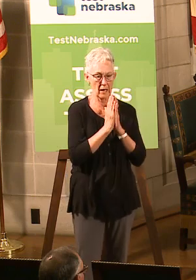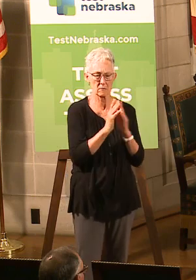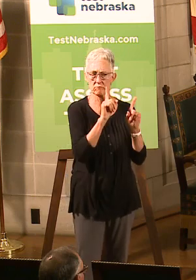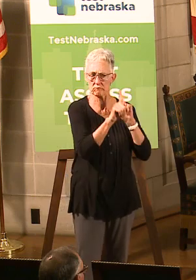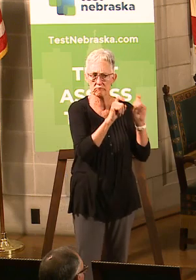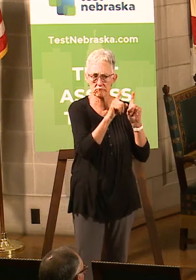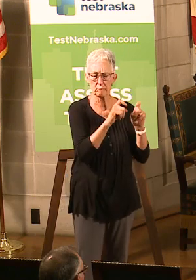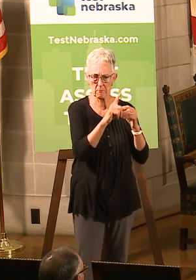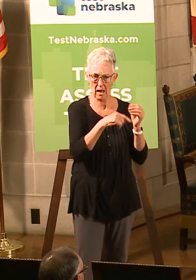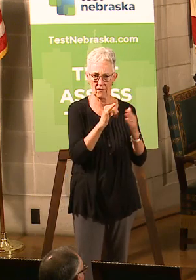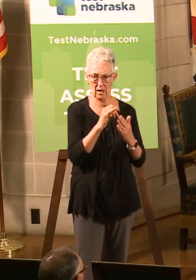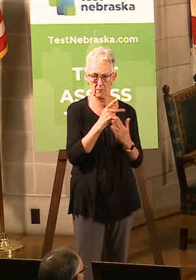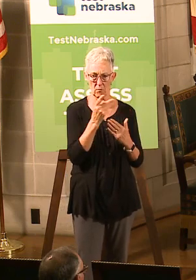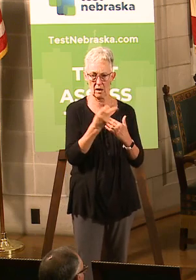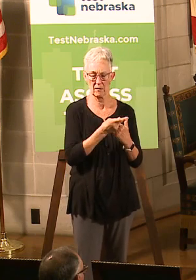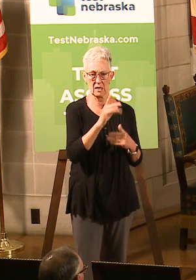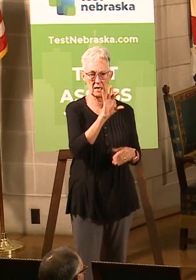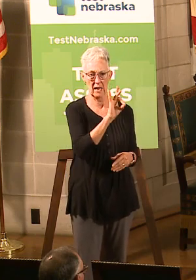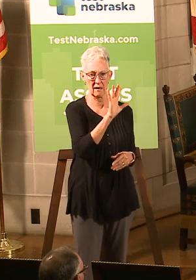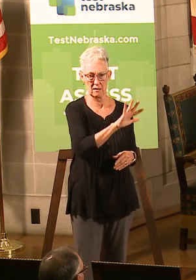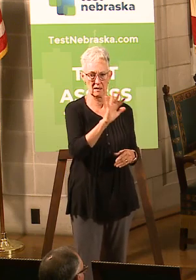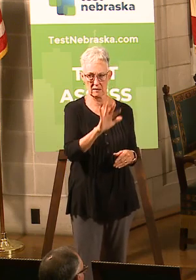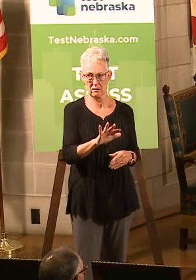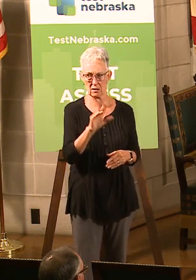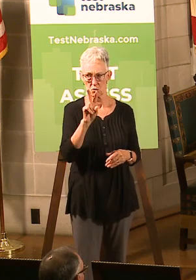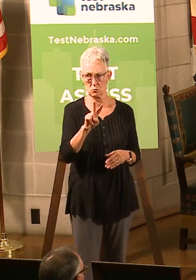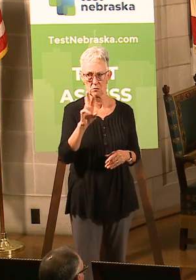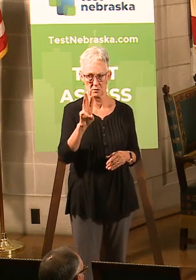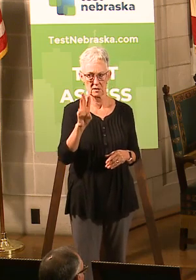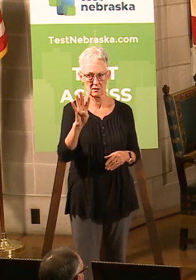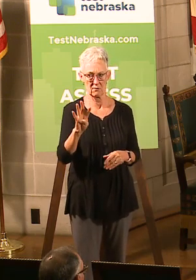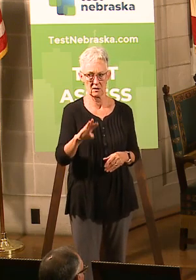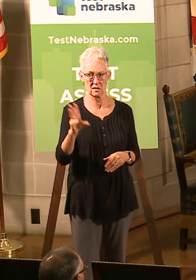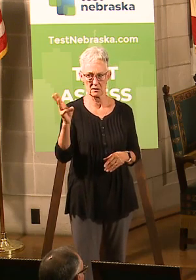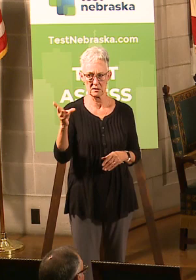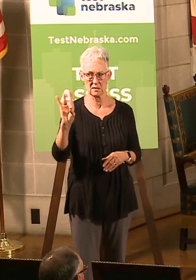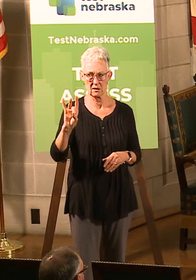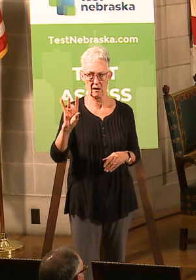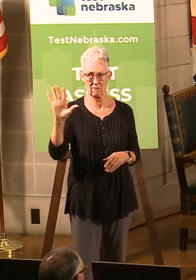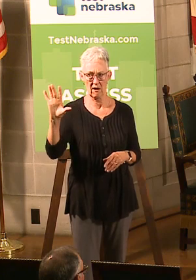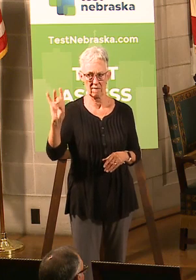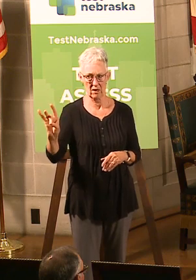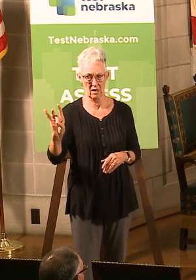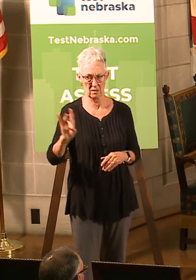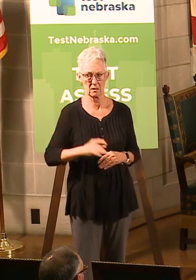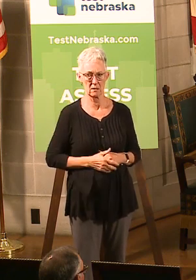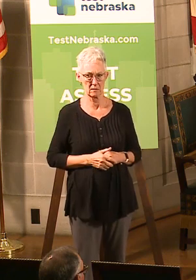these programs at 855-264-6858.